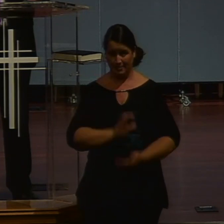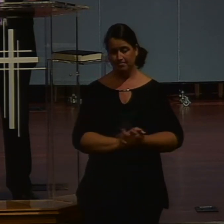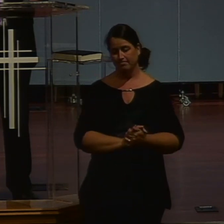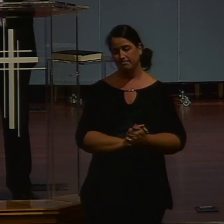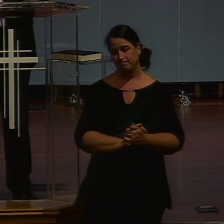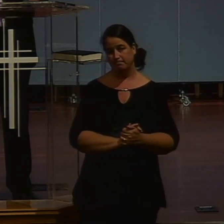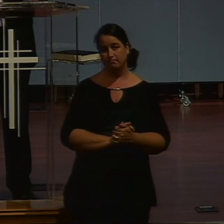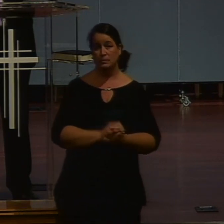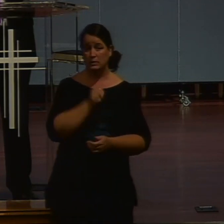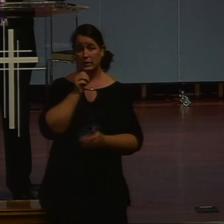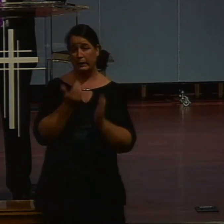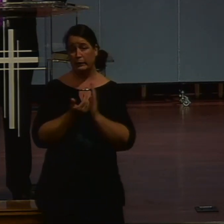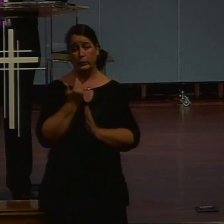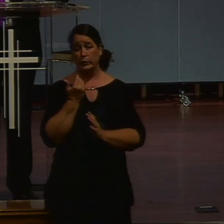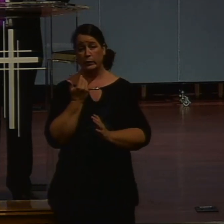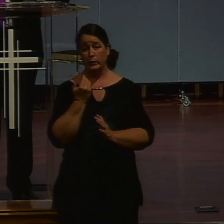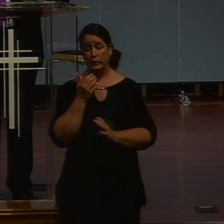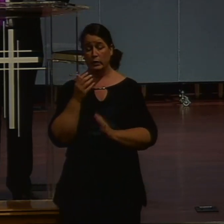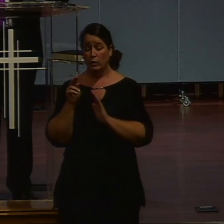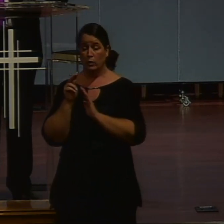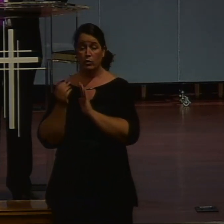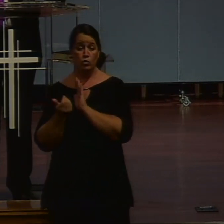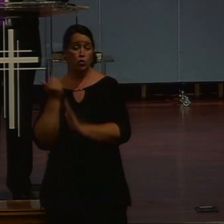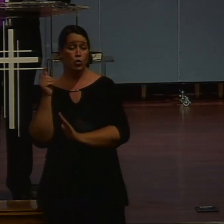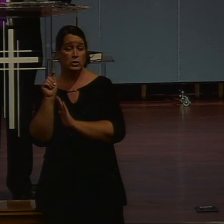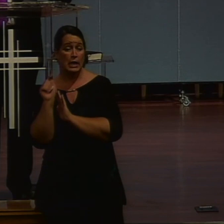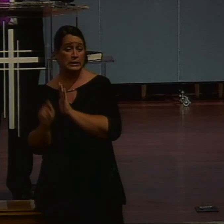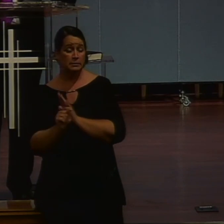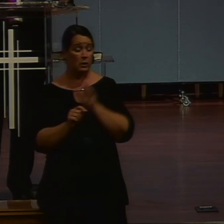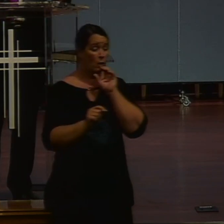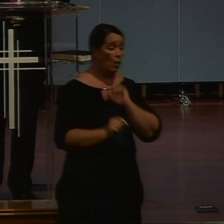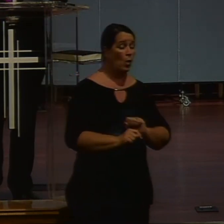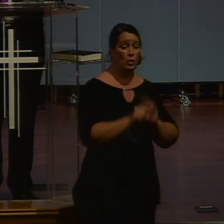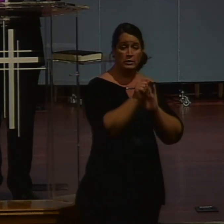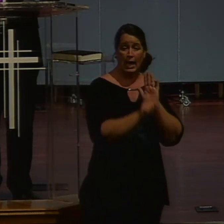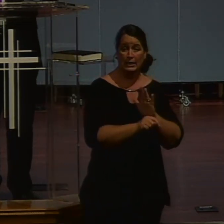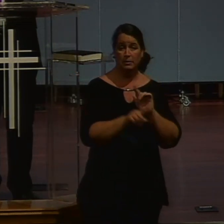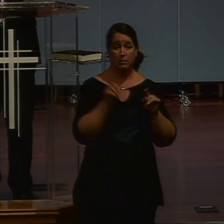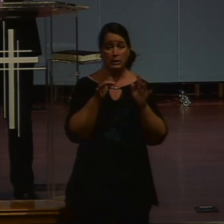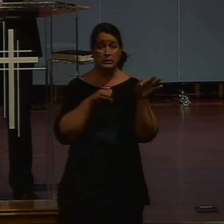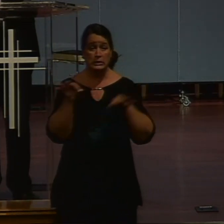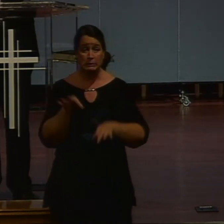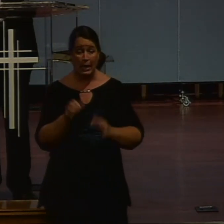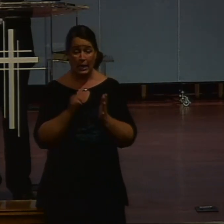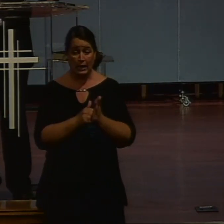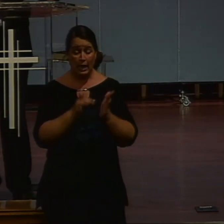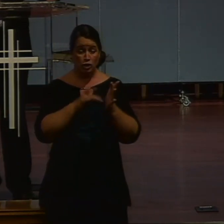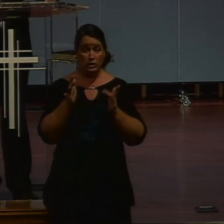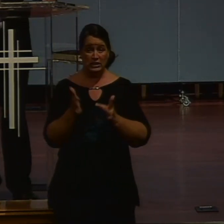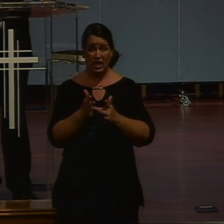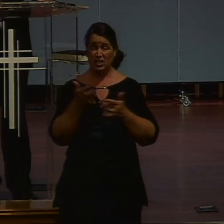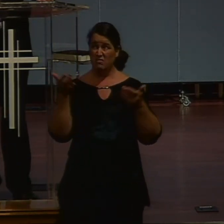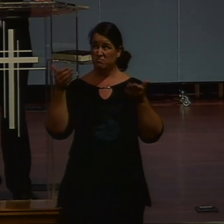New Testament is in the Old Testament. My people committed two sins. The prophet Jeremiah said they have forsaken me. The fountain of living waters. They